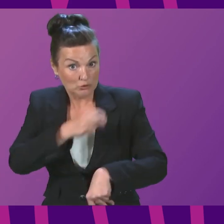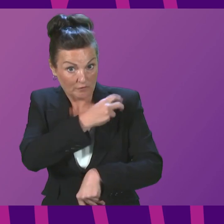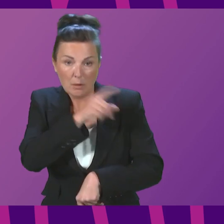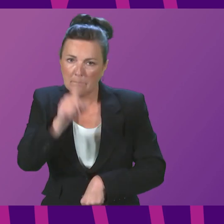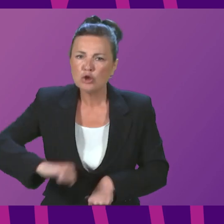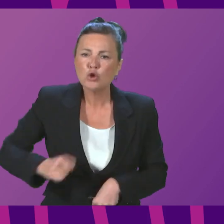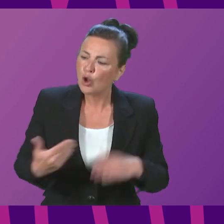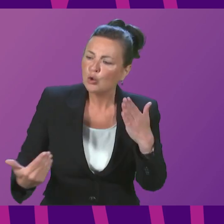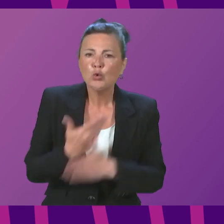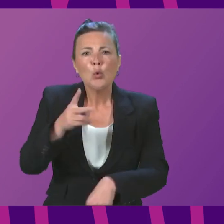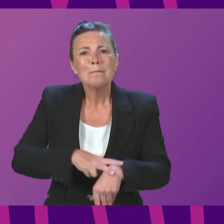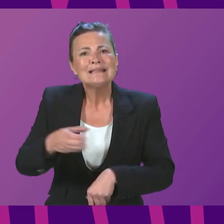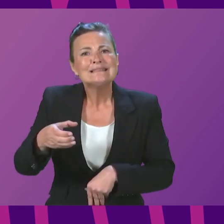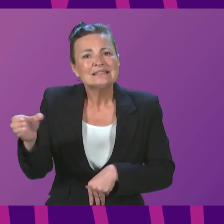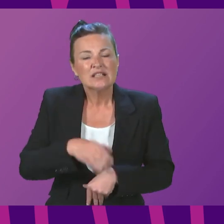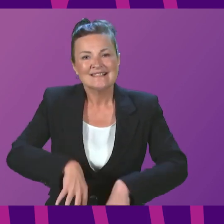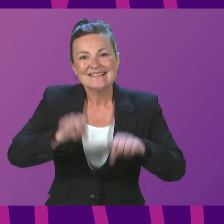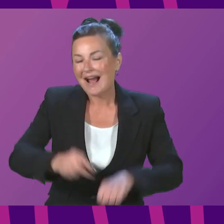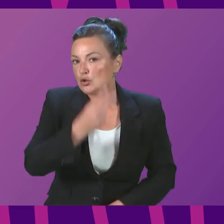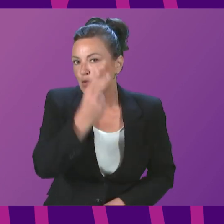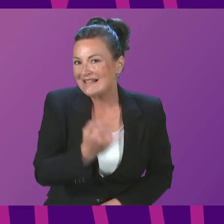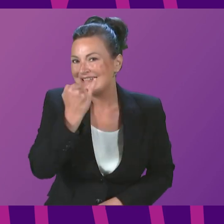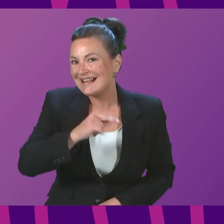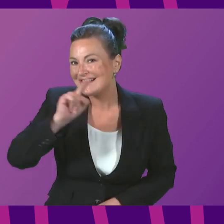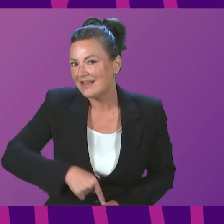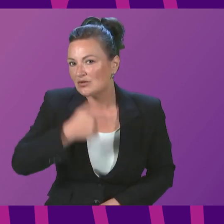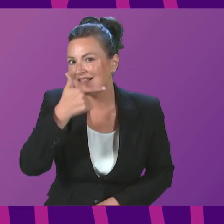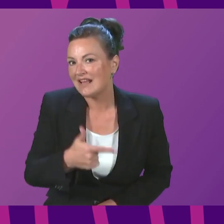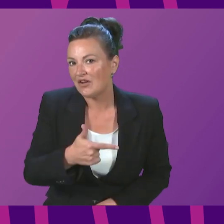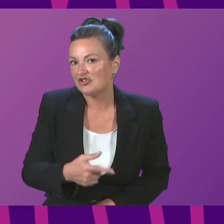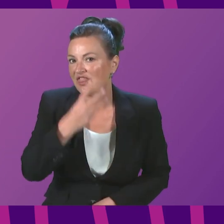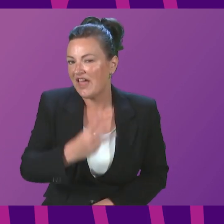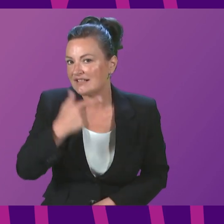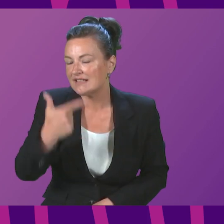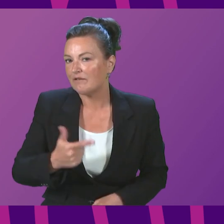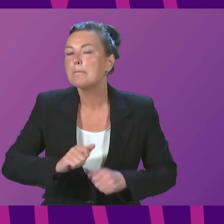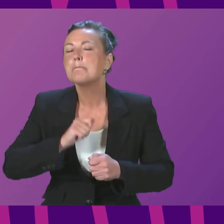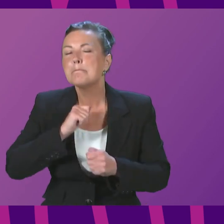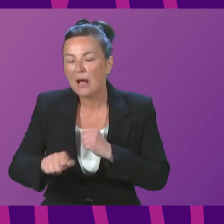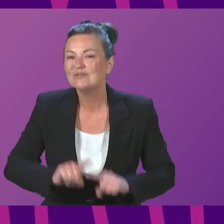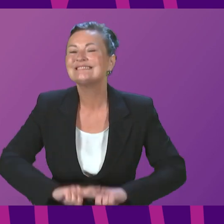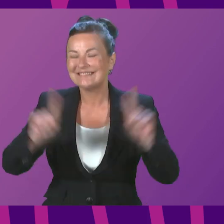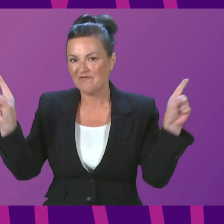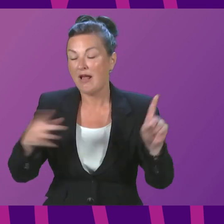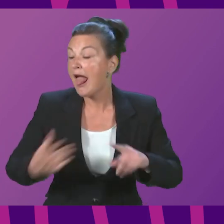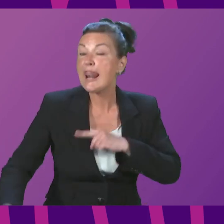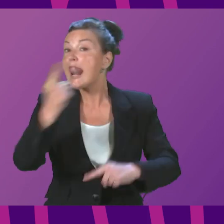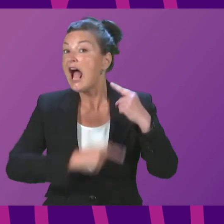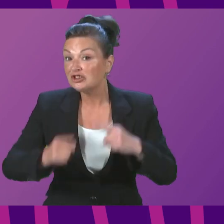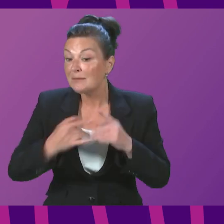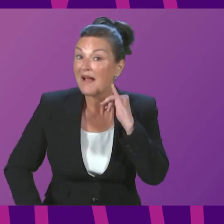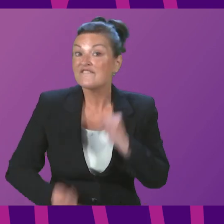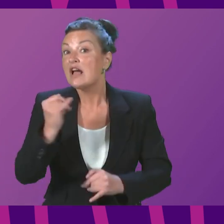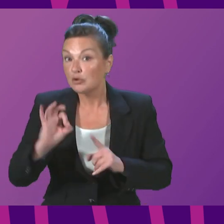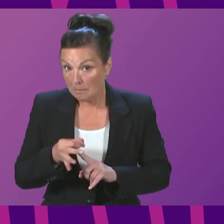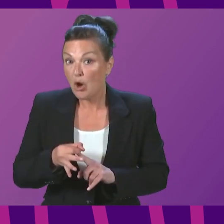in Scotland, a new police constable starts on £26,737. Last year, my final point, presiding